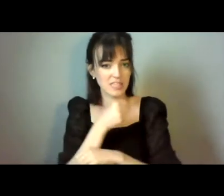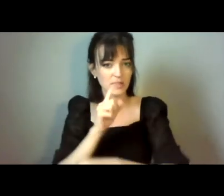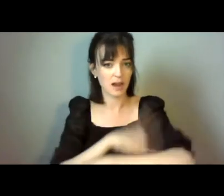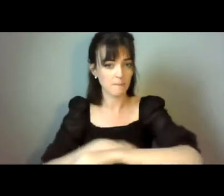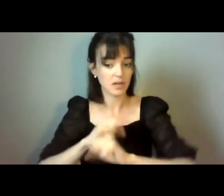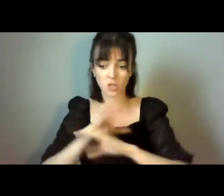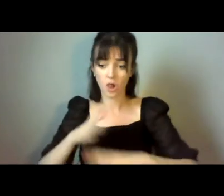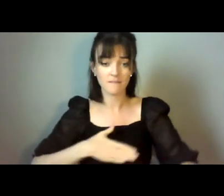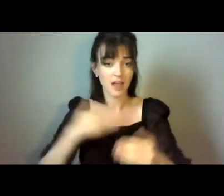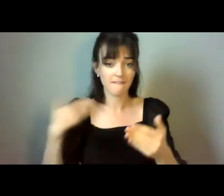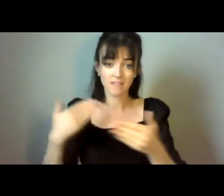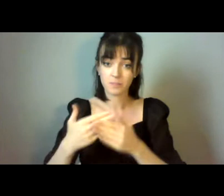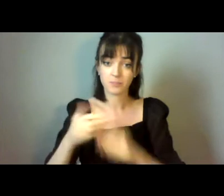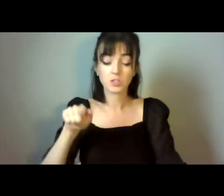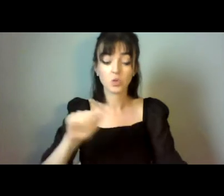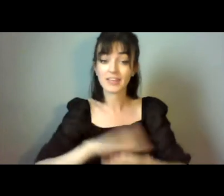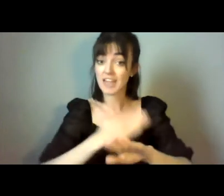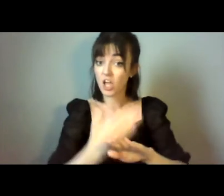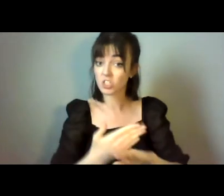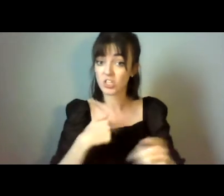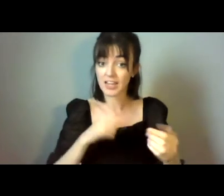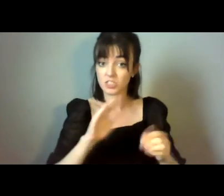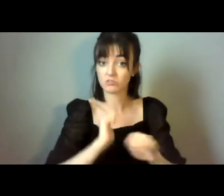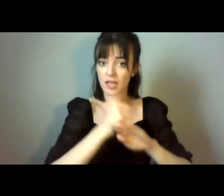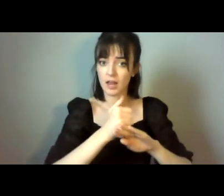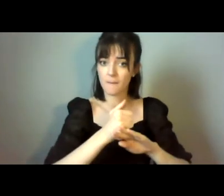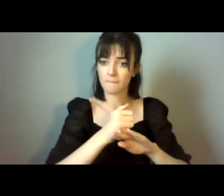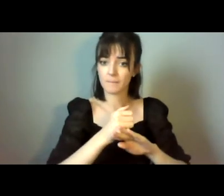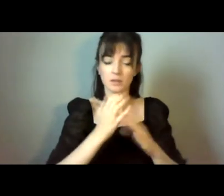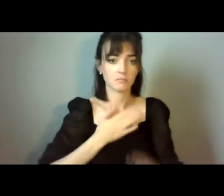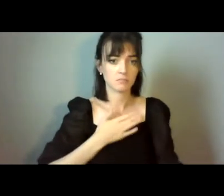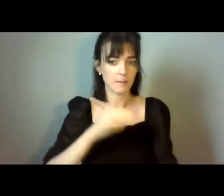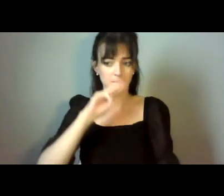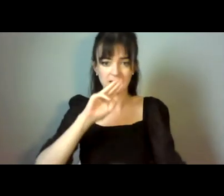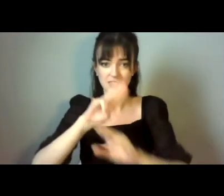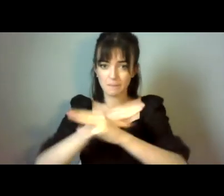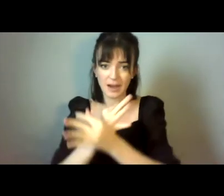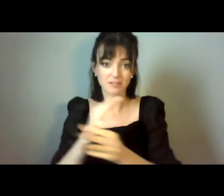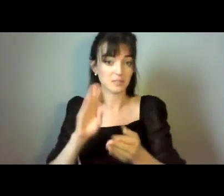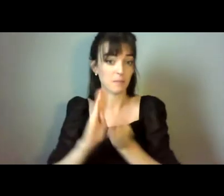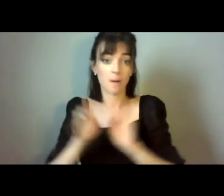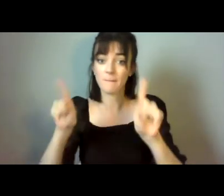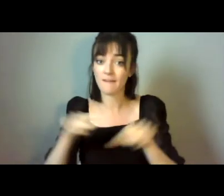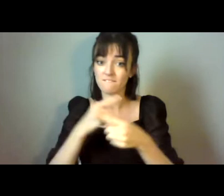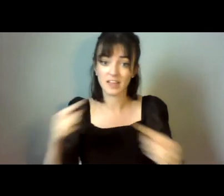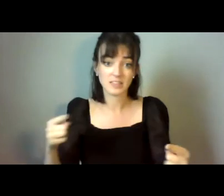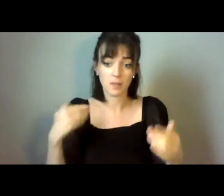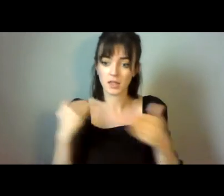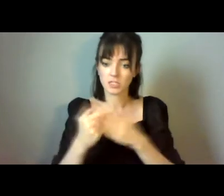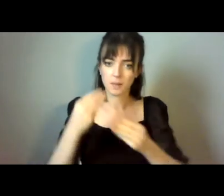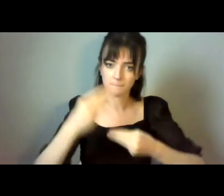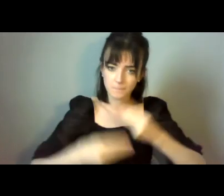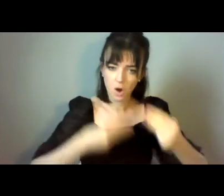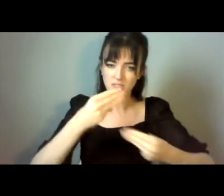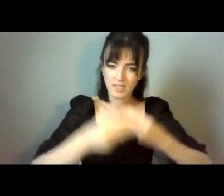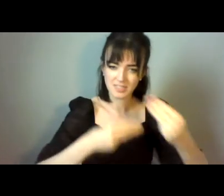And when this legislation is commenced, the only certainty is that these parents become invisible until they're processed under the Act. There's